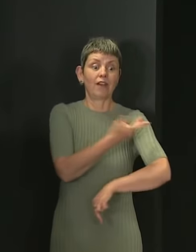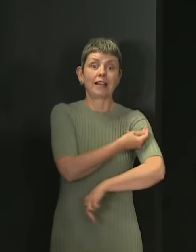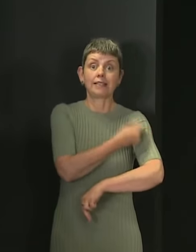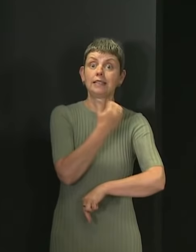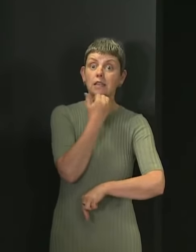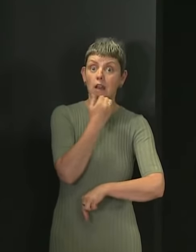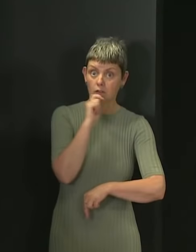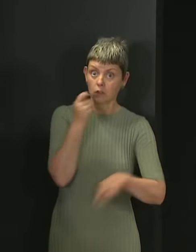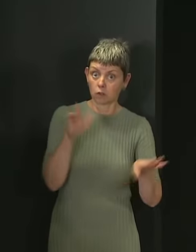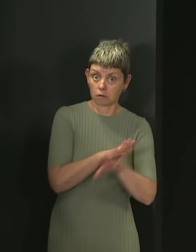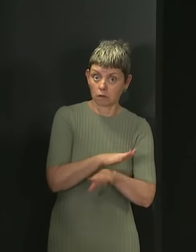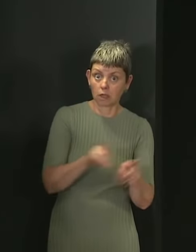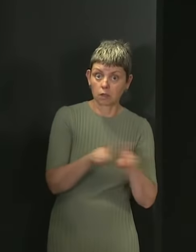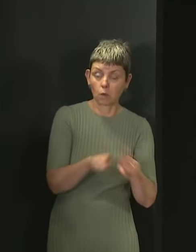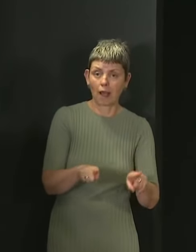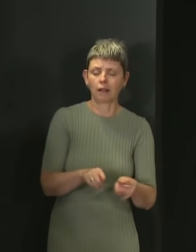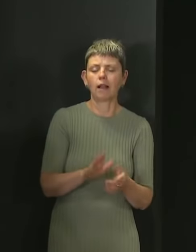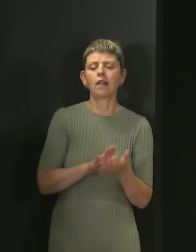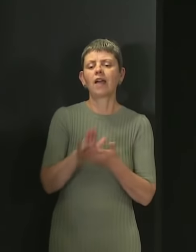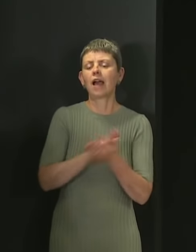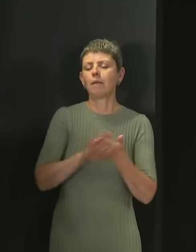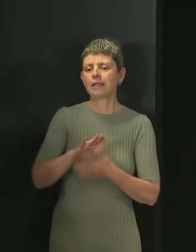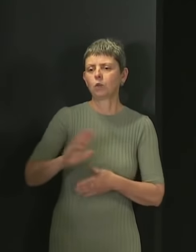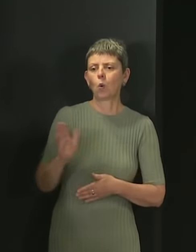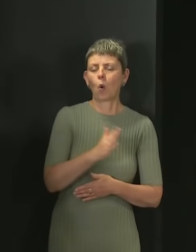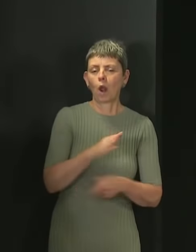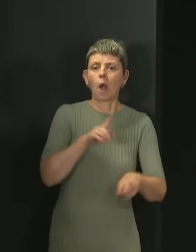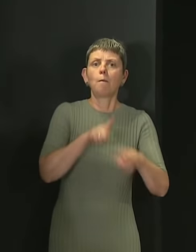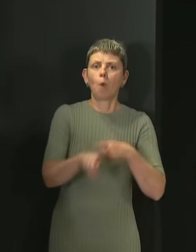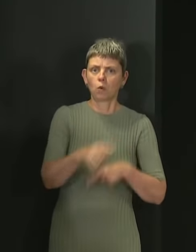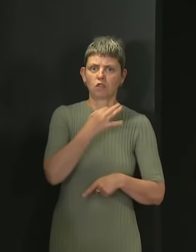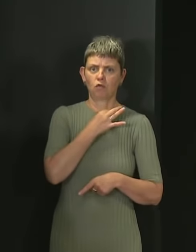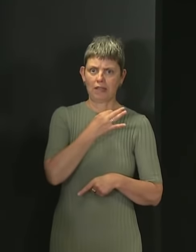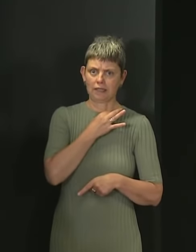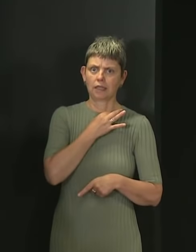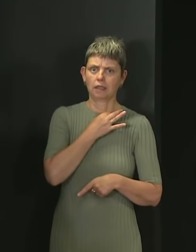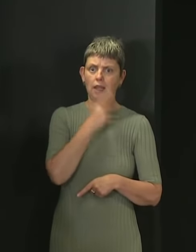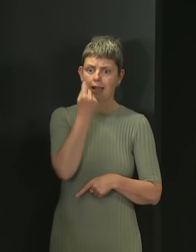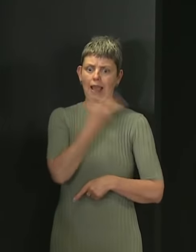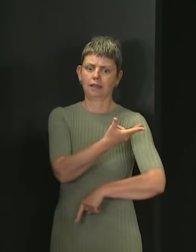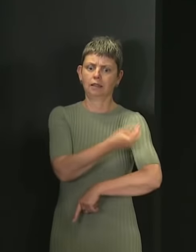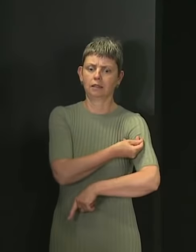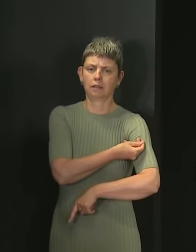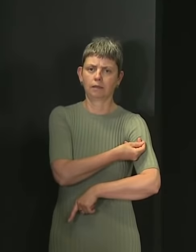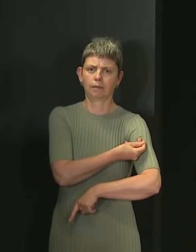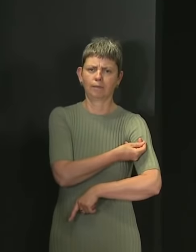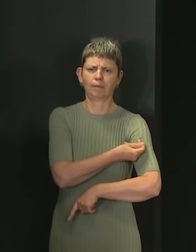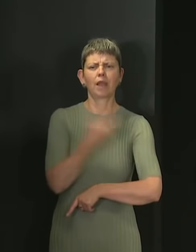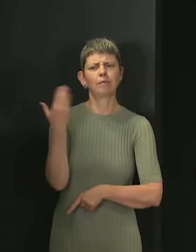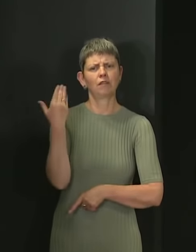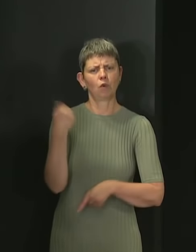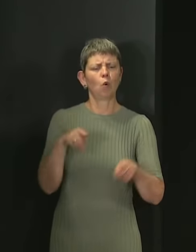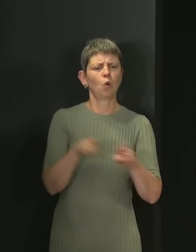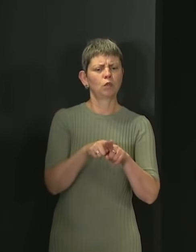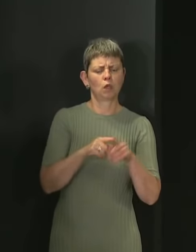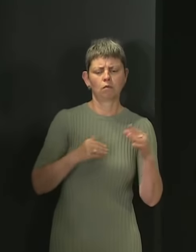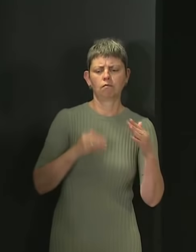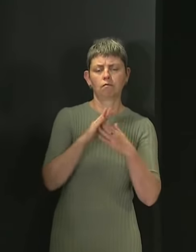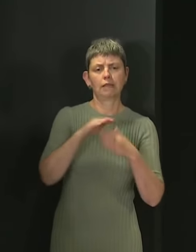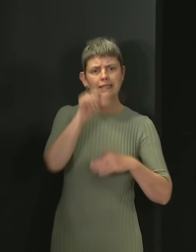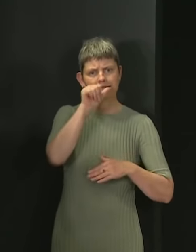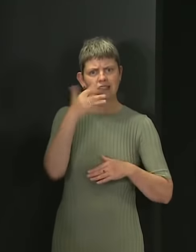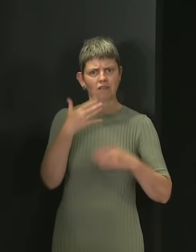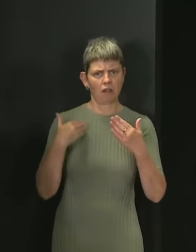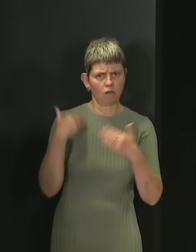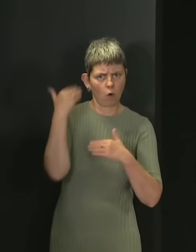to those most at risk from the seasonal flu. Those who are already eligible to receive the vaccine include those aged 65 and over,